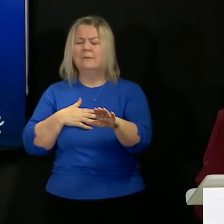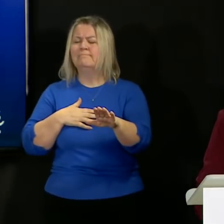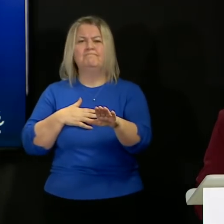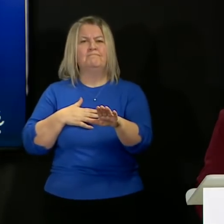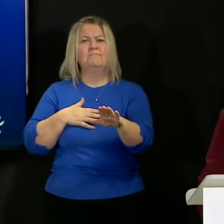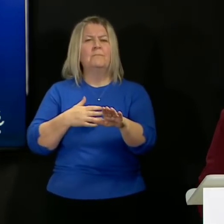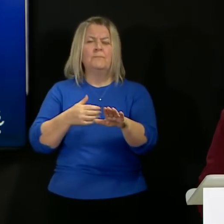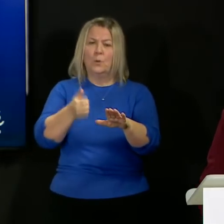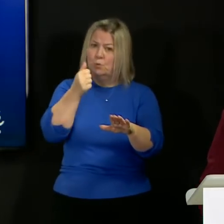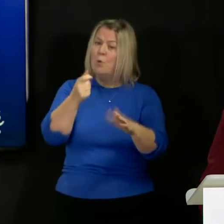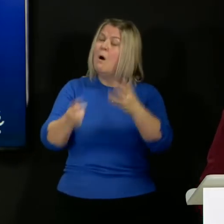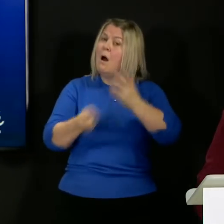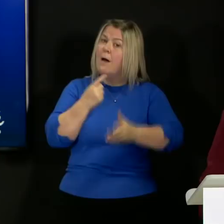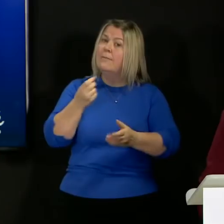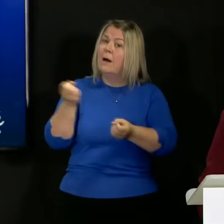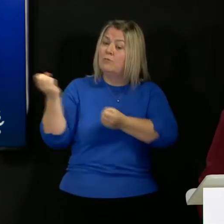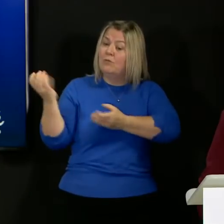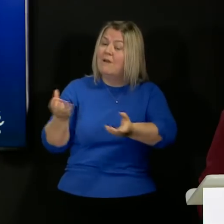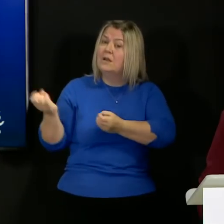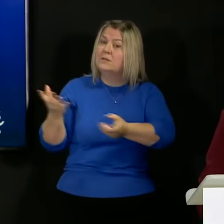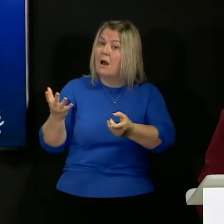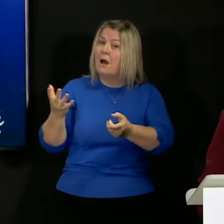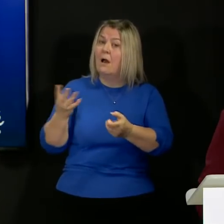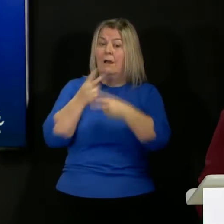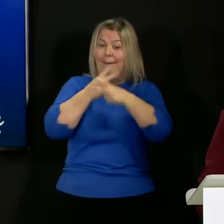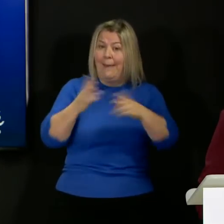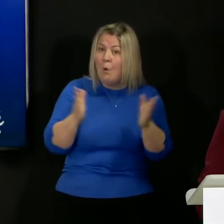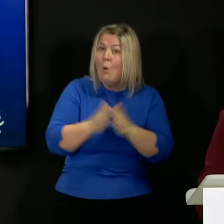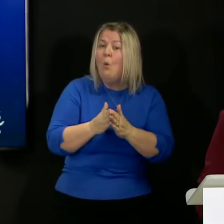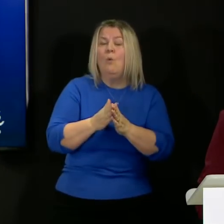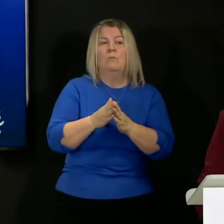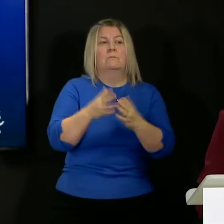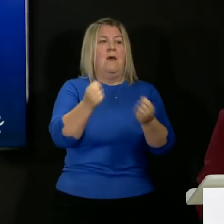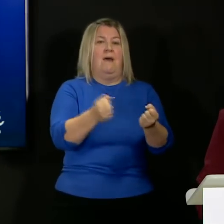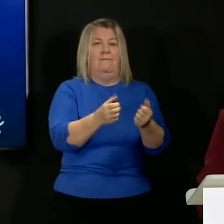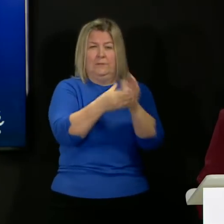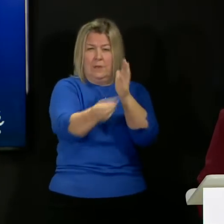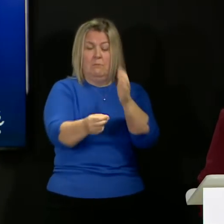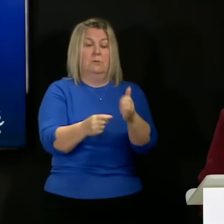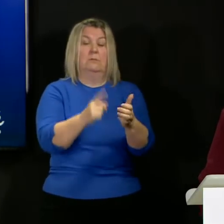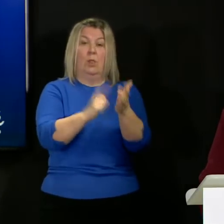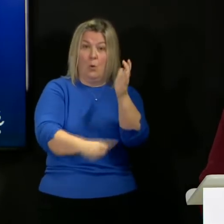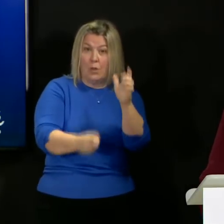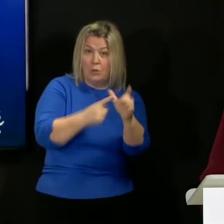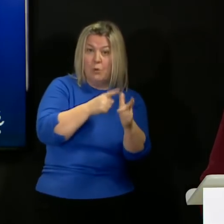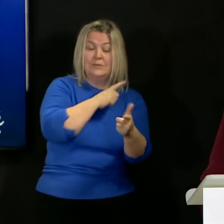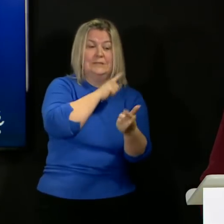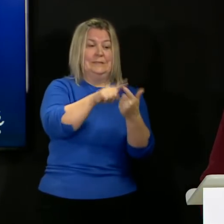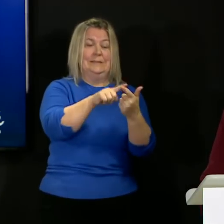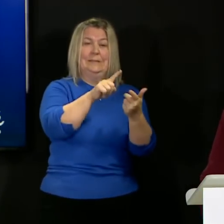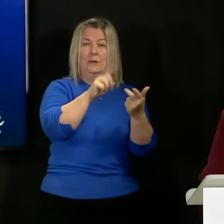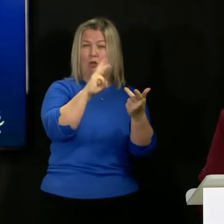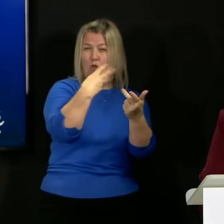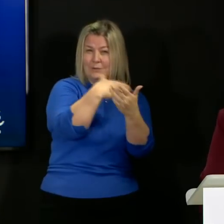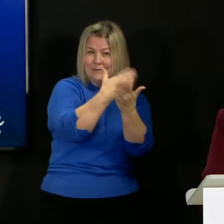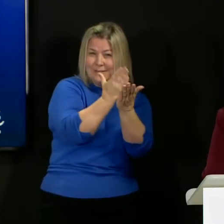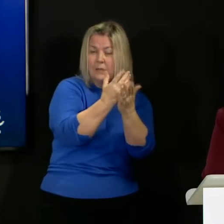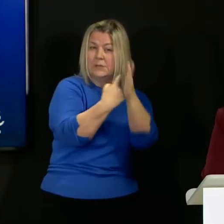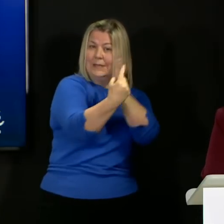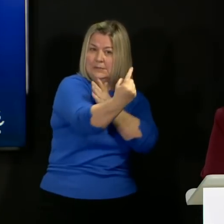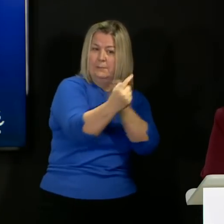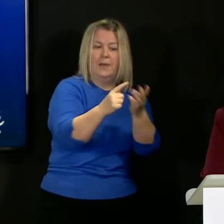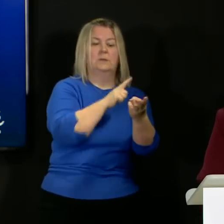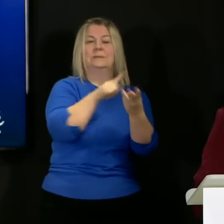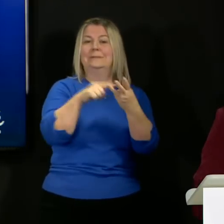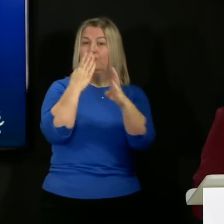of providers inside our care home sector, local authority providers, third sector and independent sector providers, and